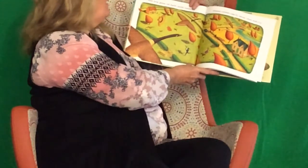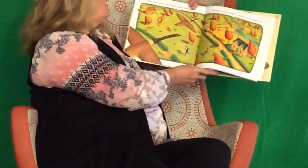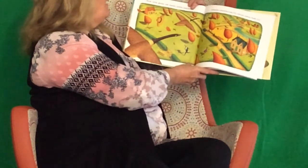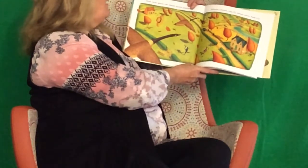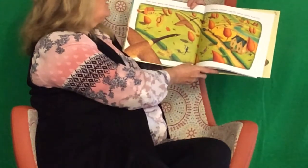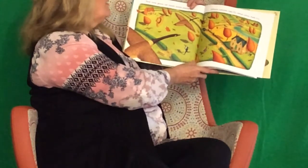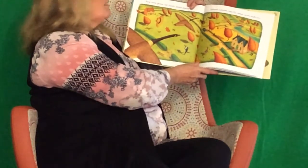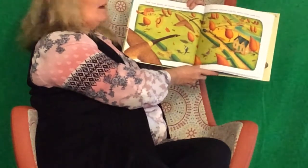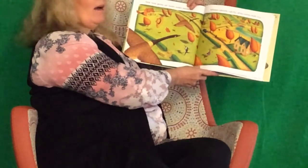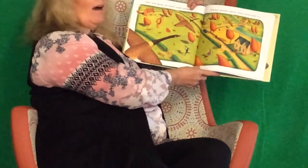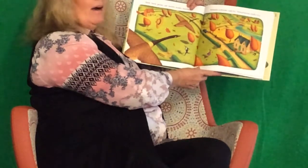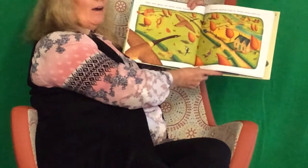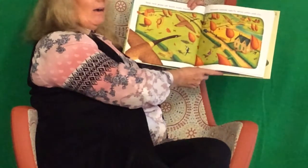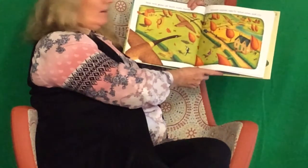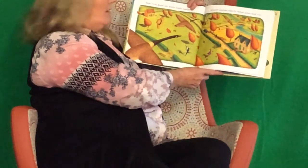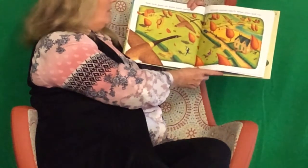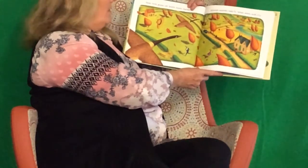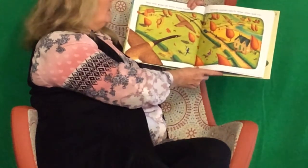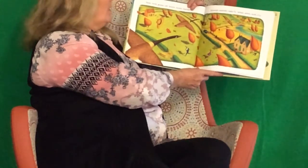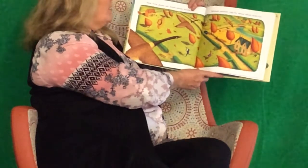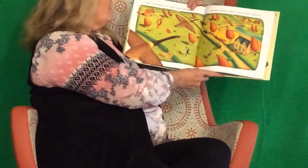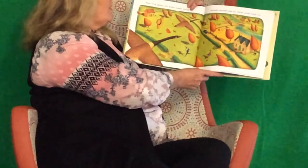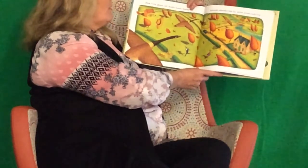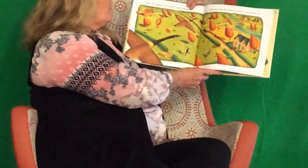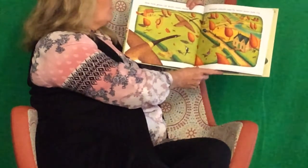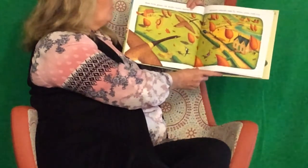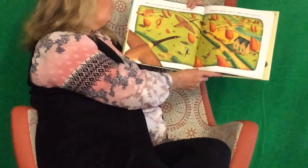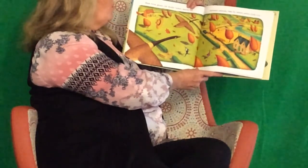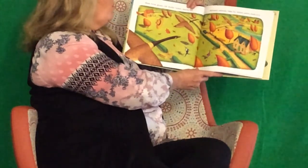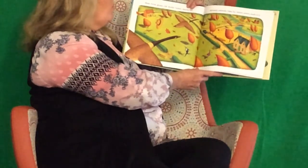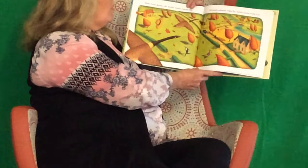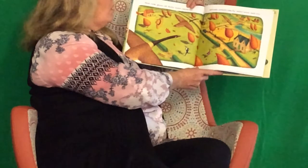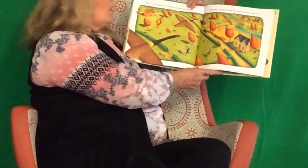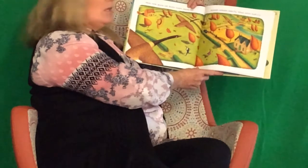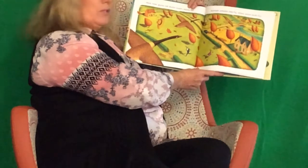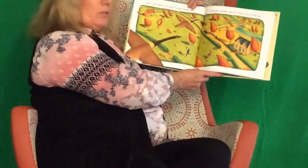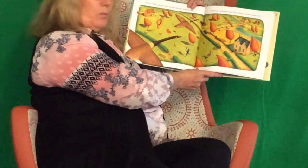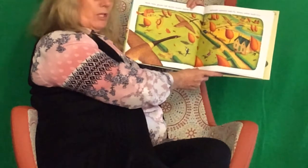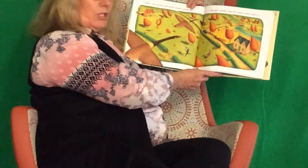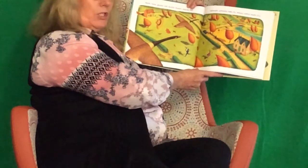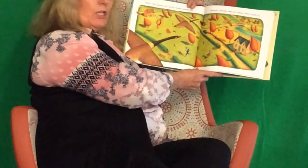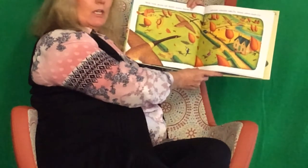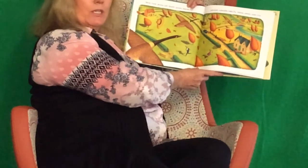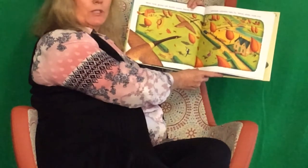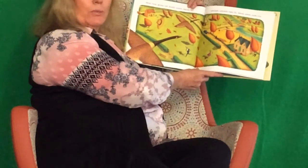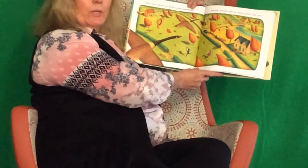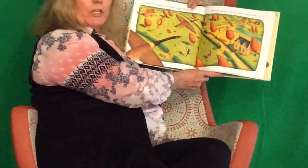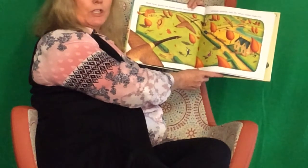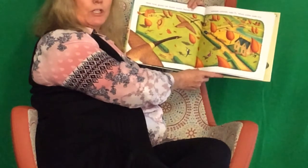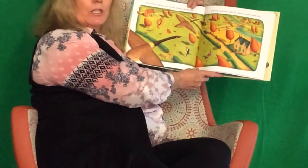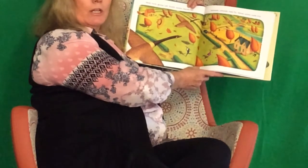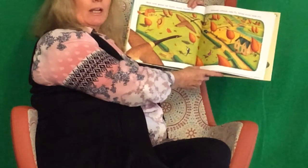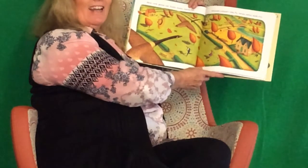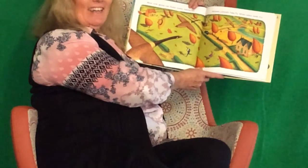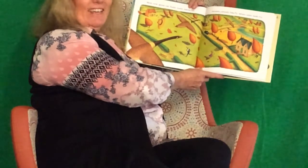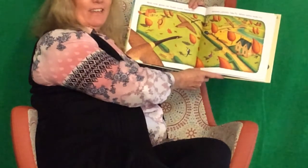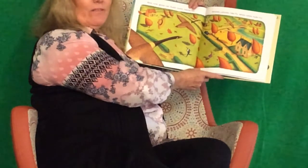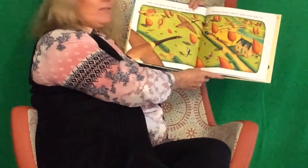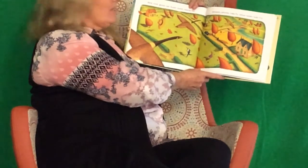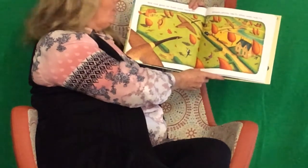Hark, hark. Geese call. Swish, swish.